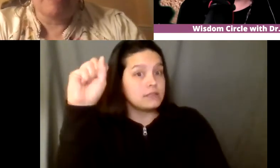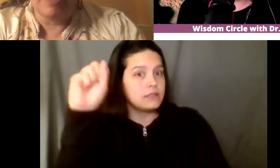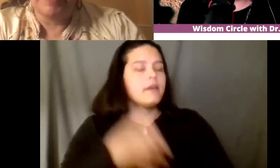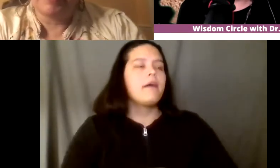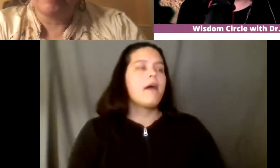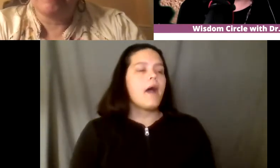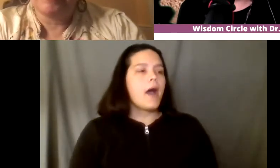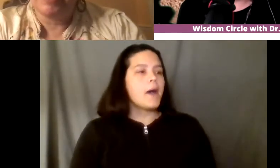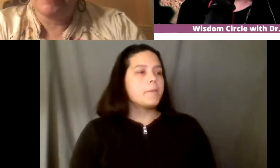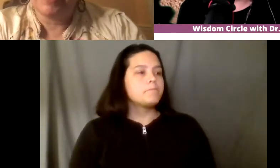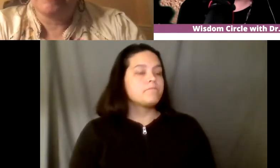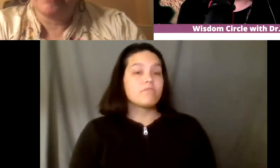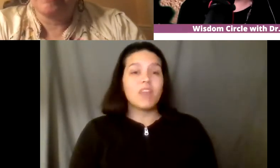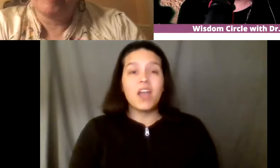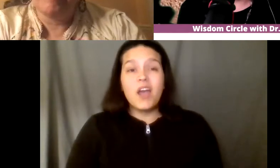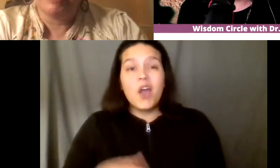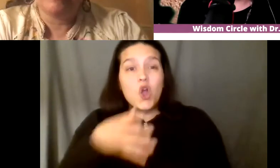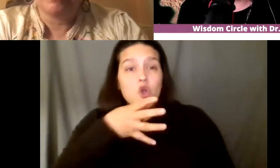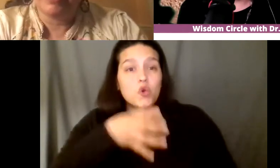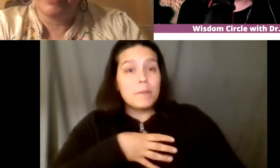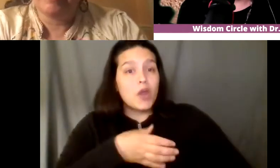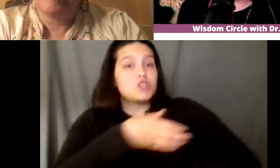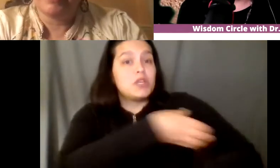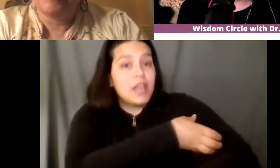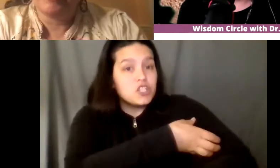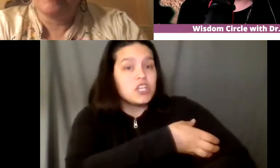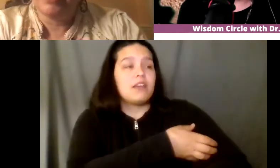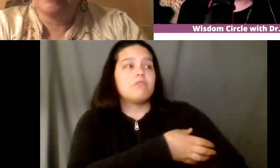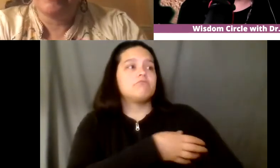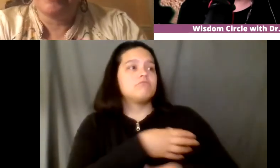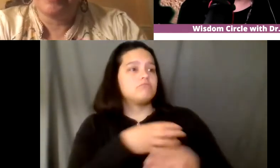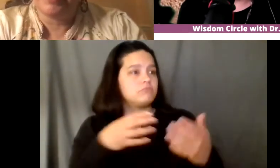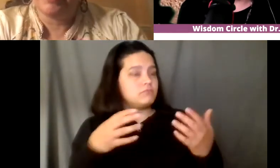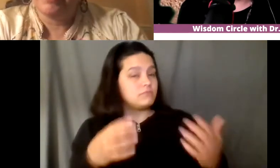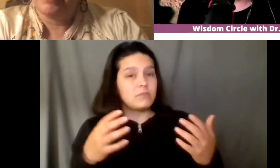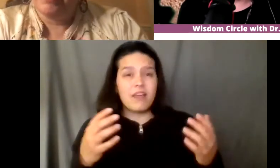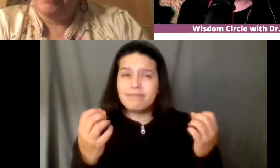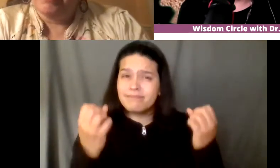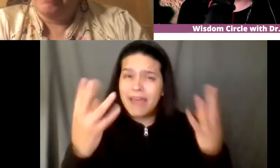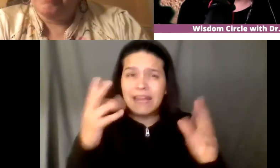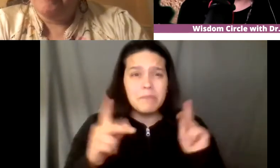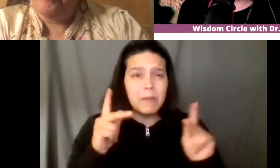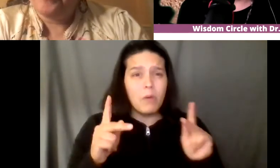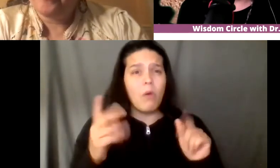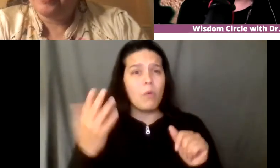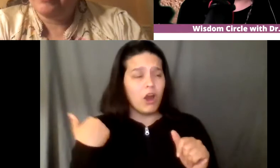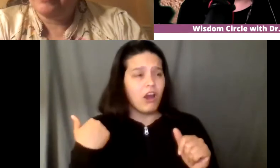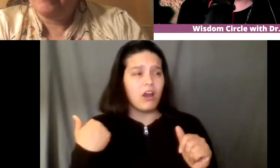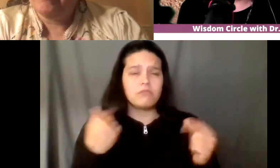from our burial grounds about a thousand human remains were taken out by a smithsonian they're still there um